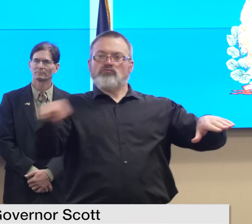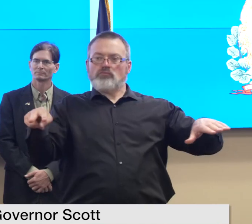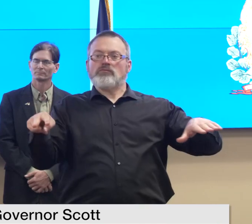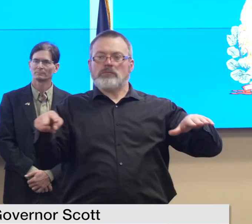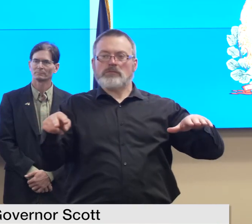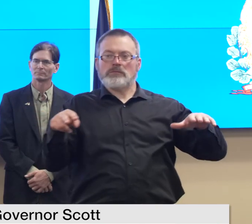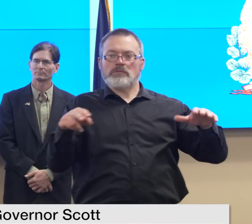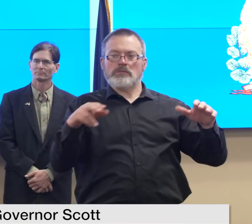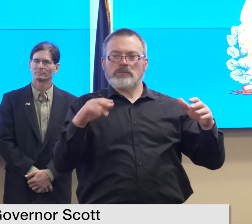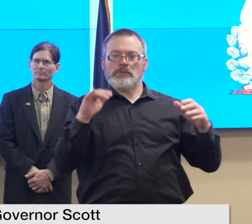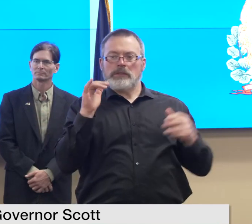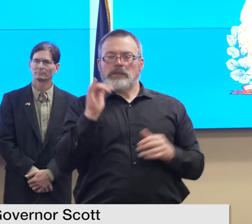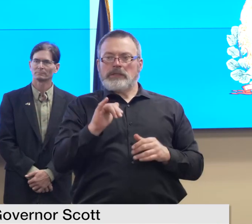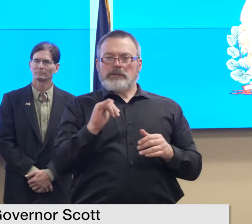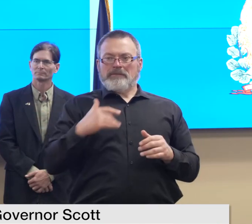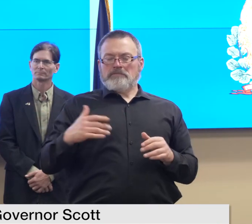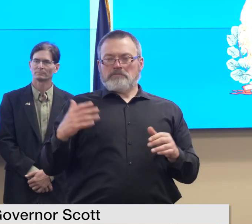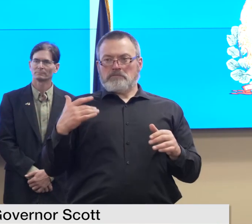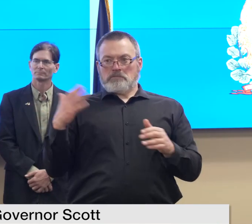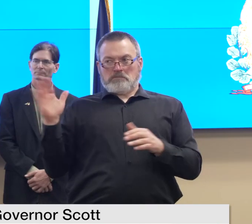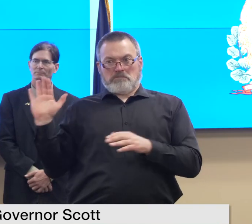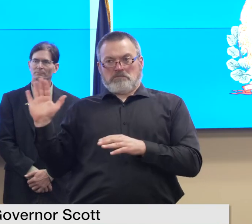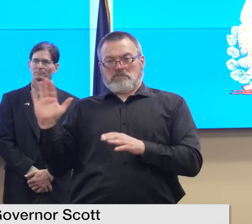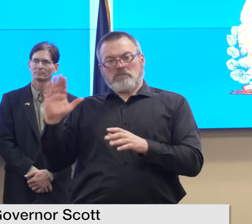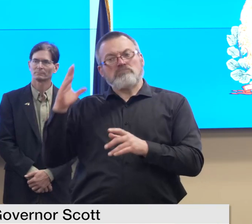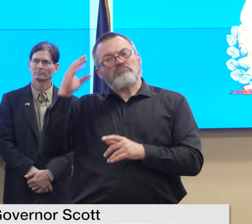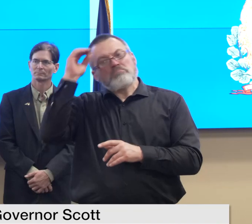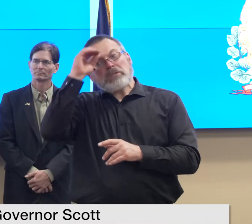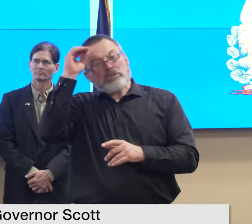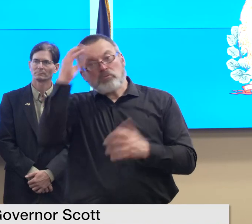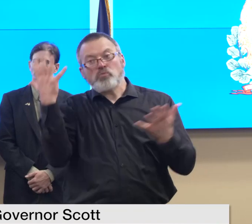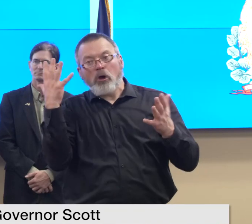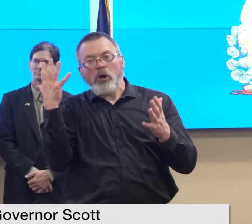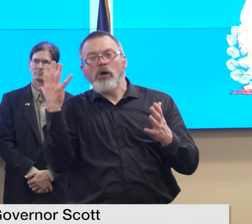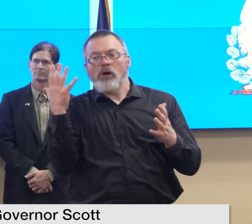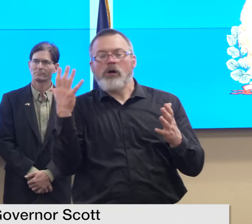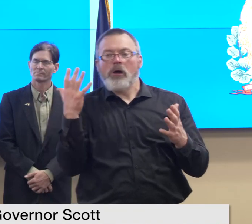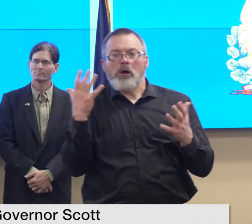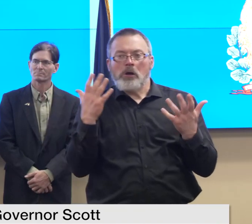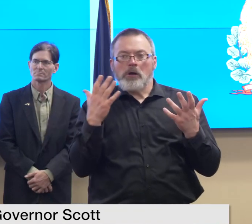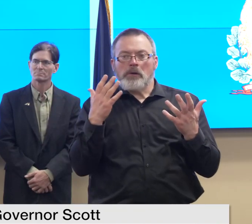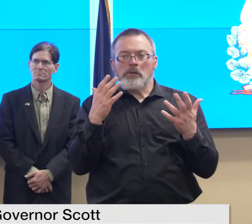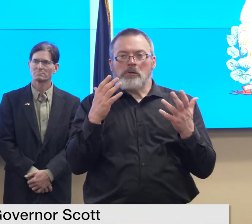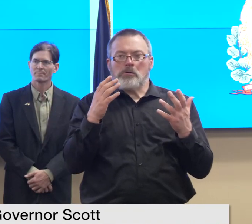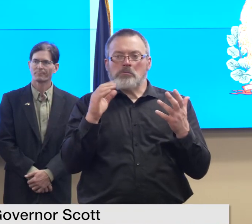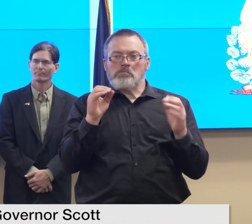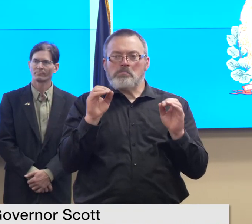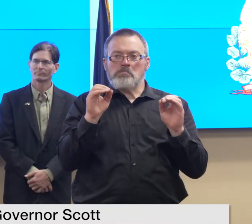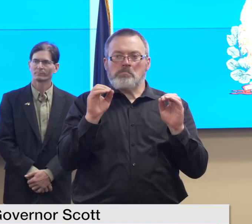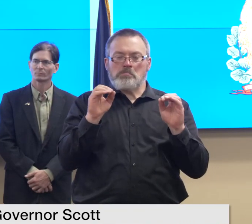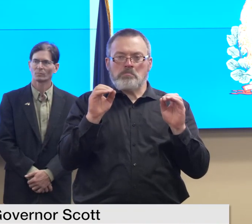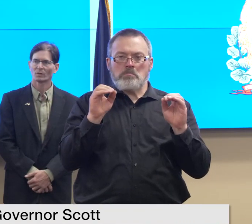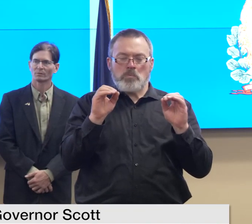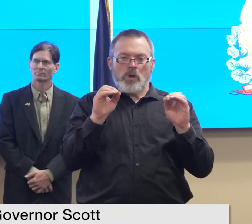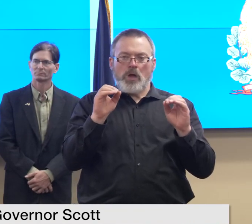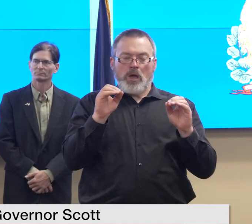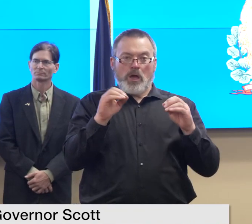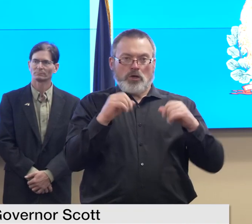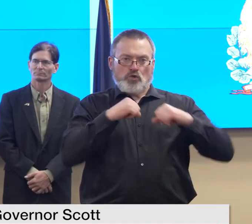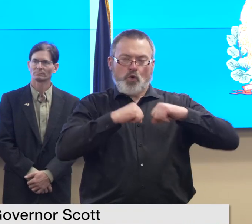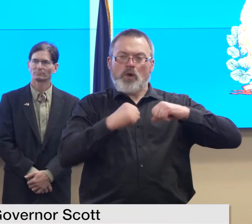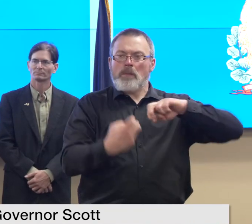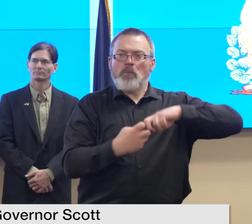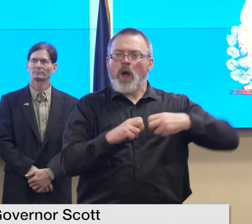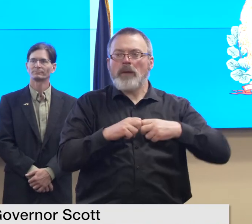appears through and this wasn't a cyber security event but it was through crowds